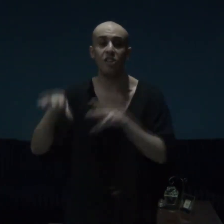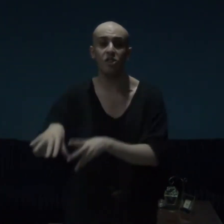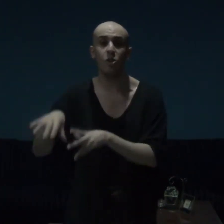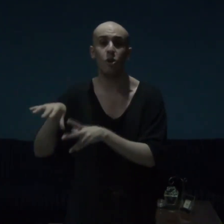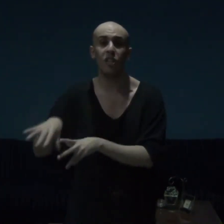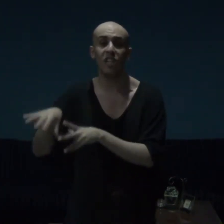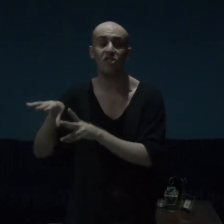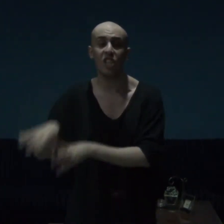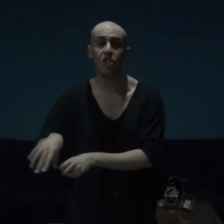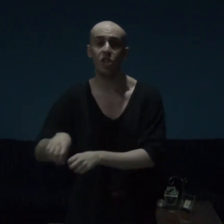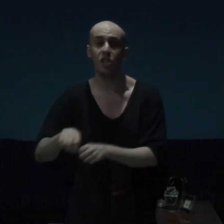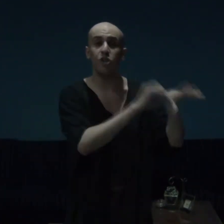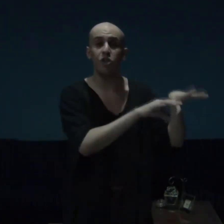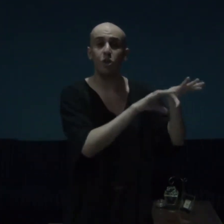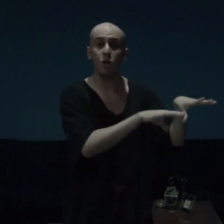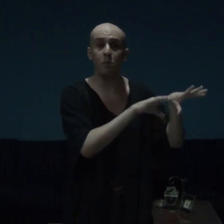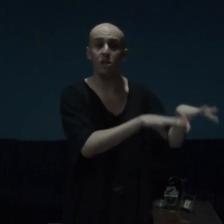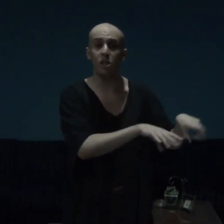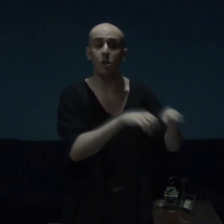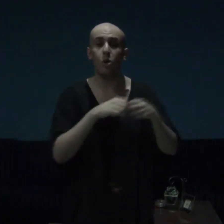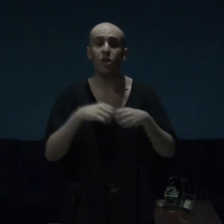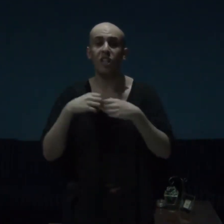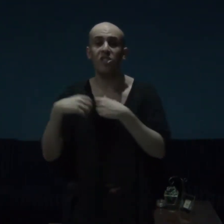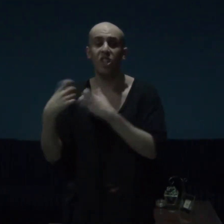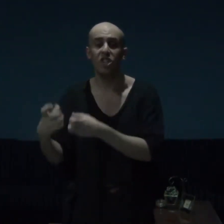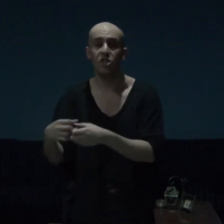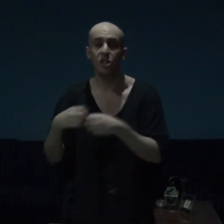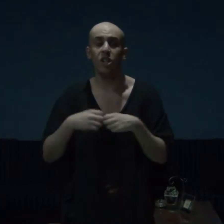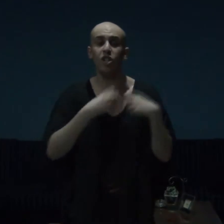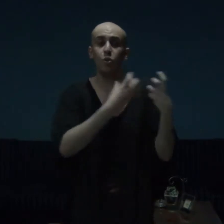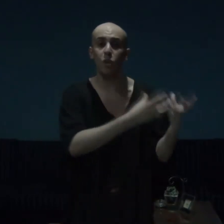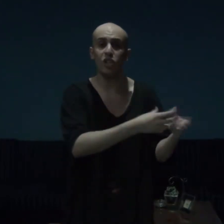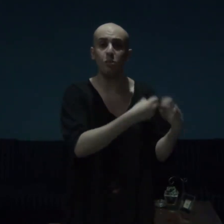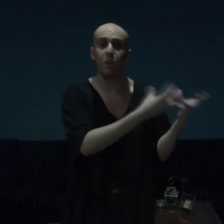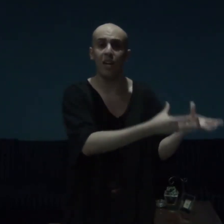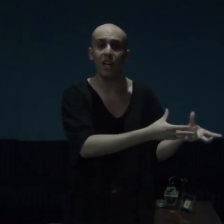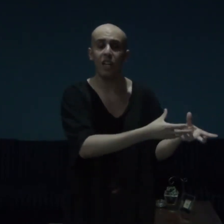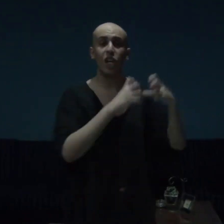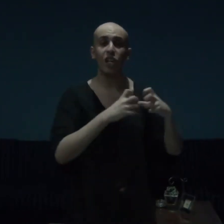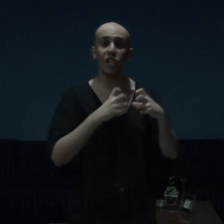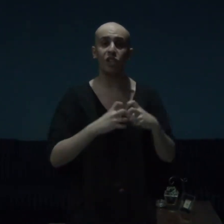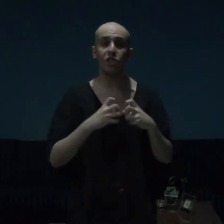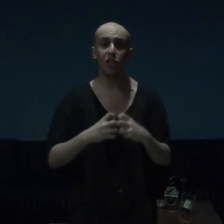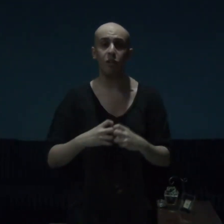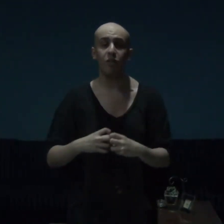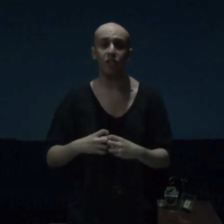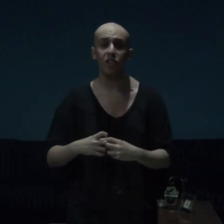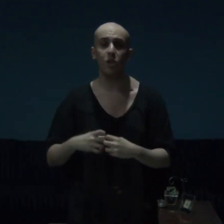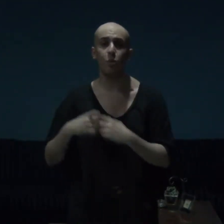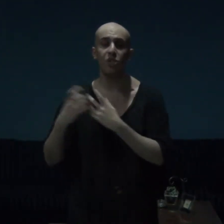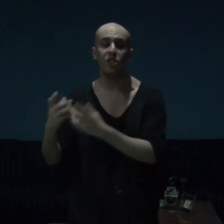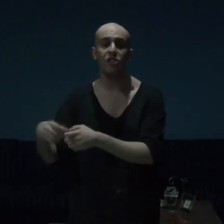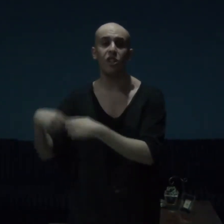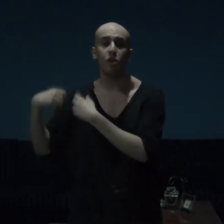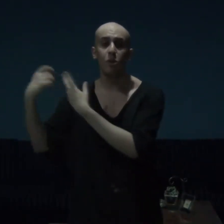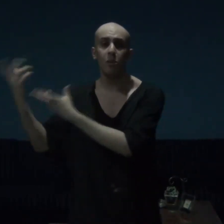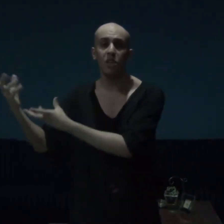this organization, this criminal organization, is run by a legendary figure within the criminal